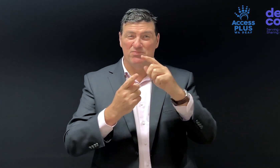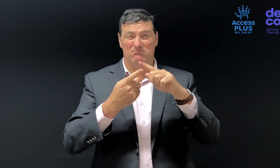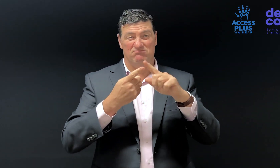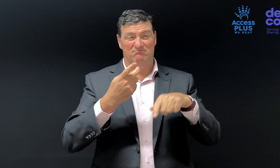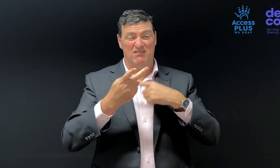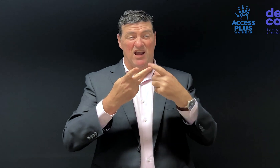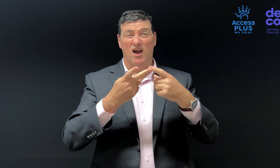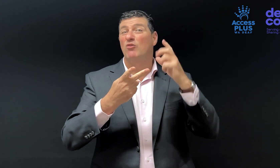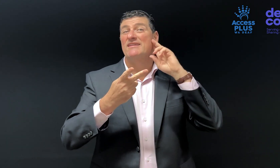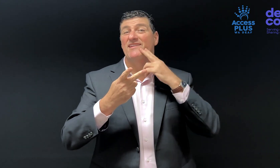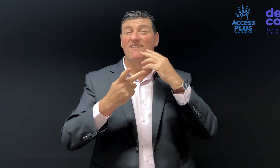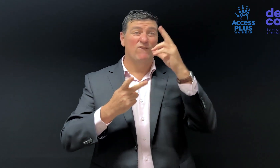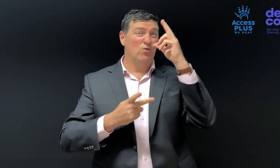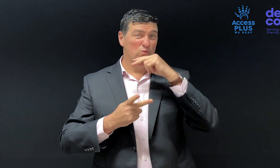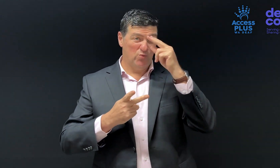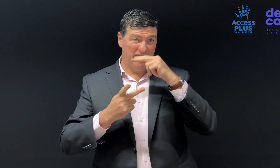leadership, Deaf youth,